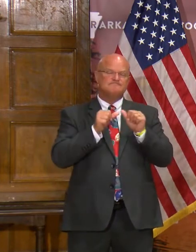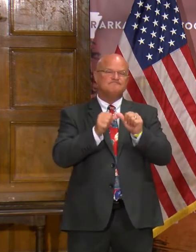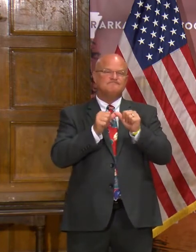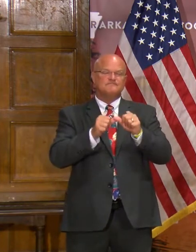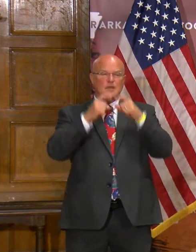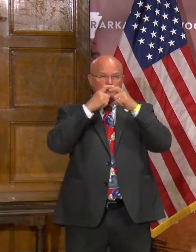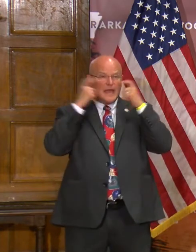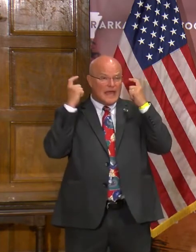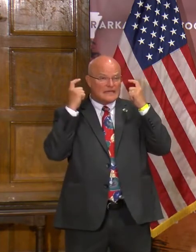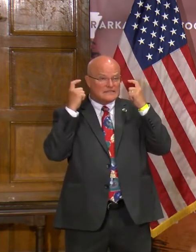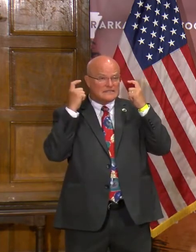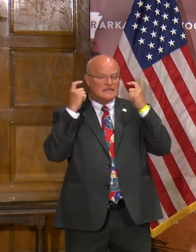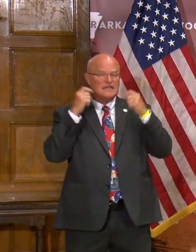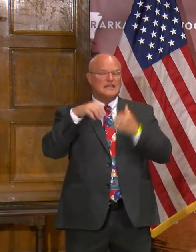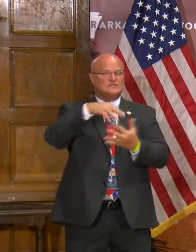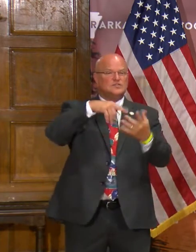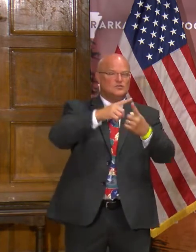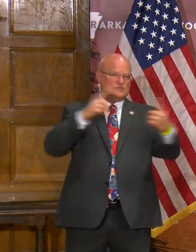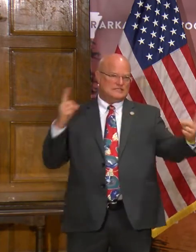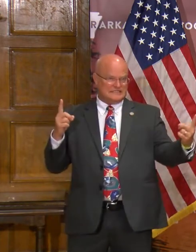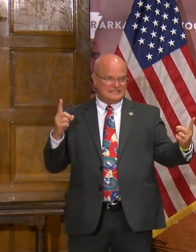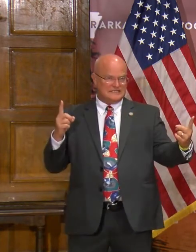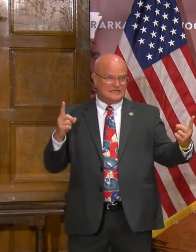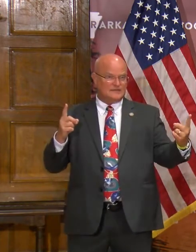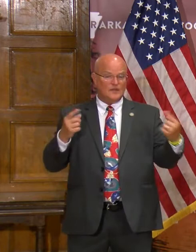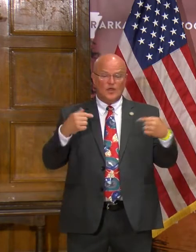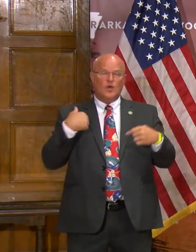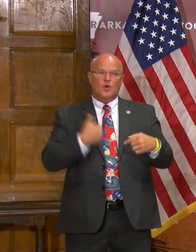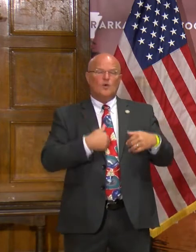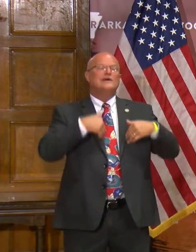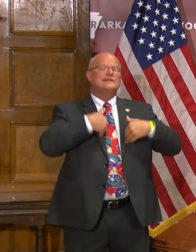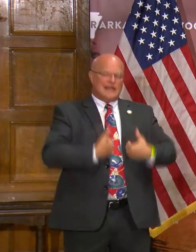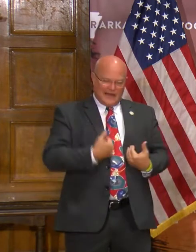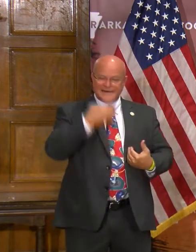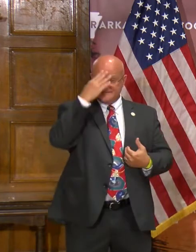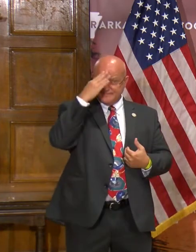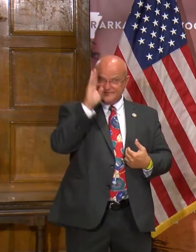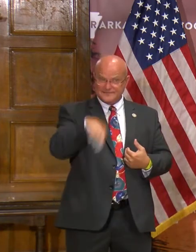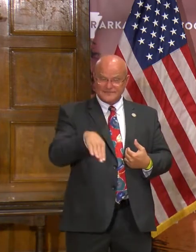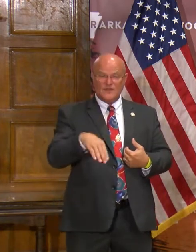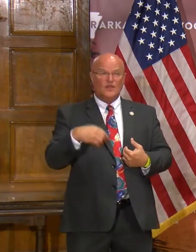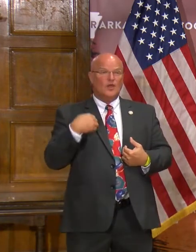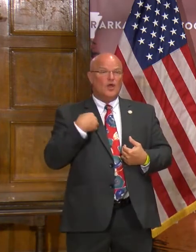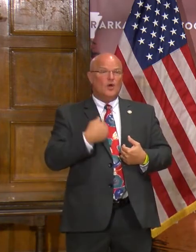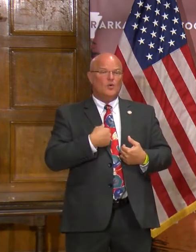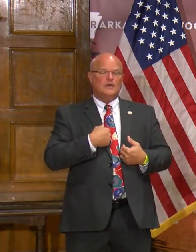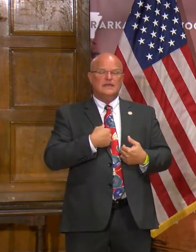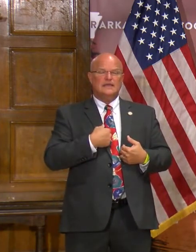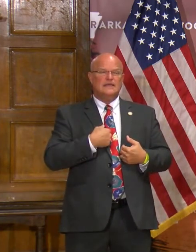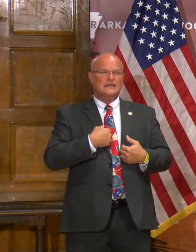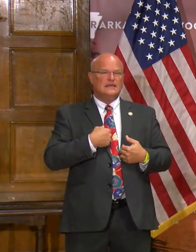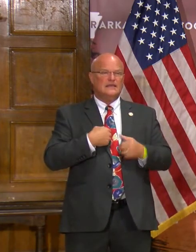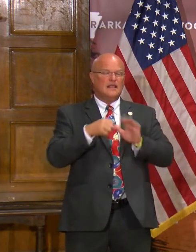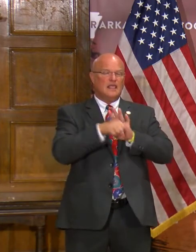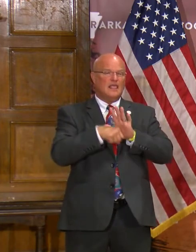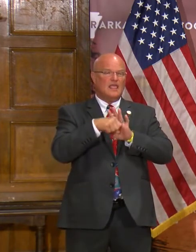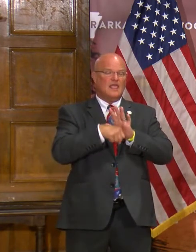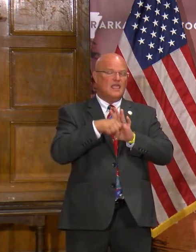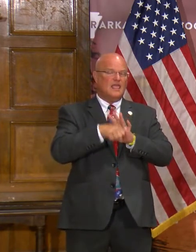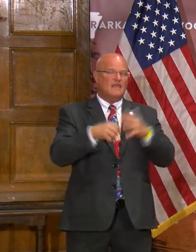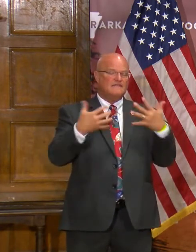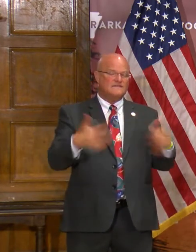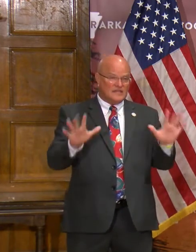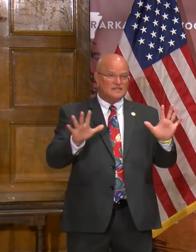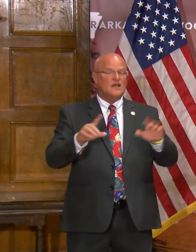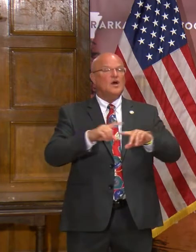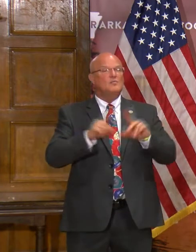wearing of masks and social distancing. While we're tired of it and we get numb by the talking about it, it